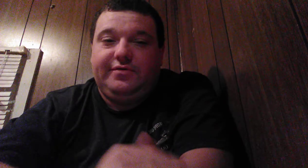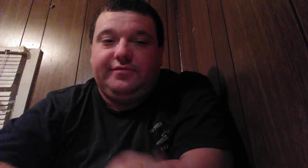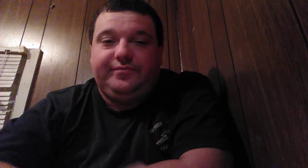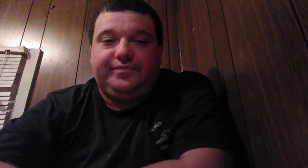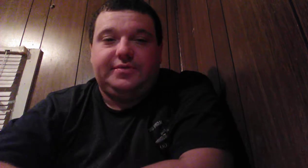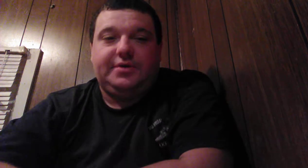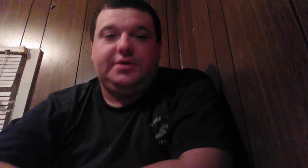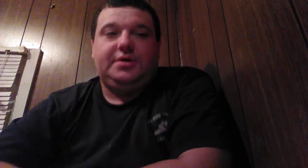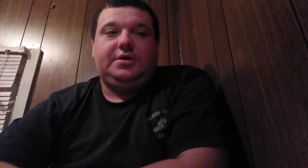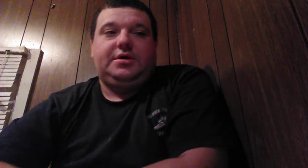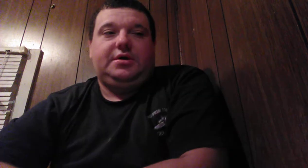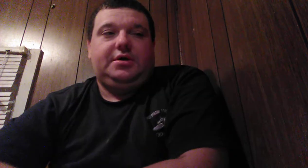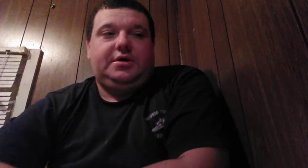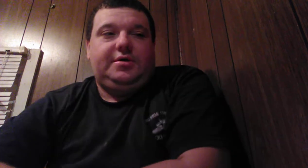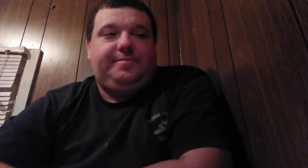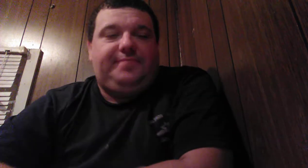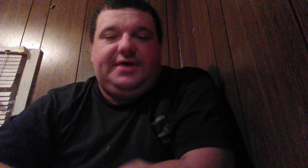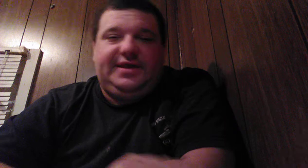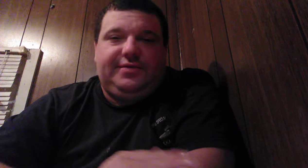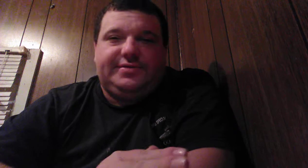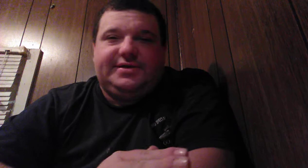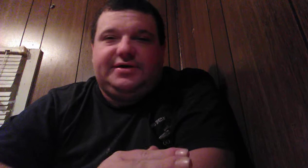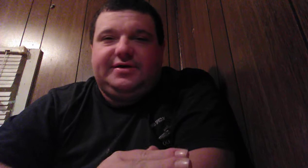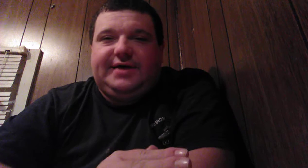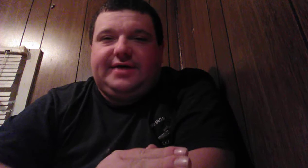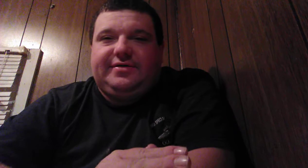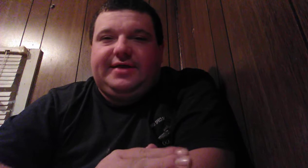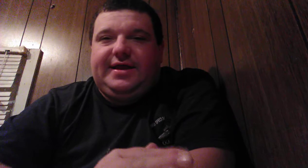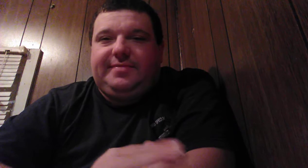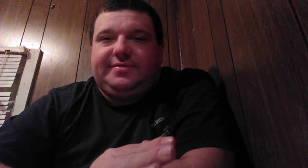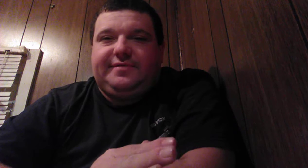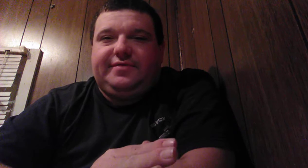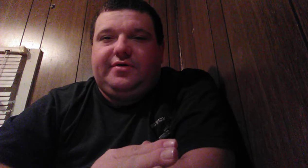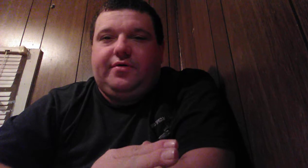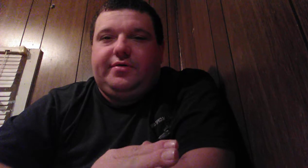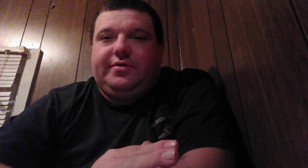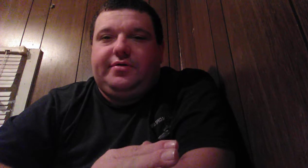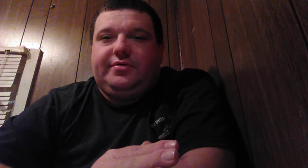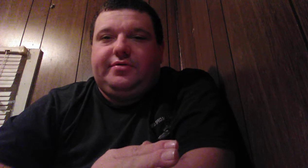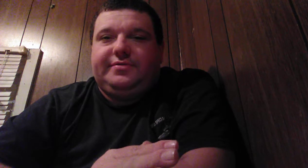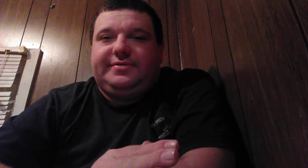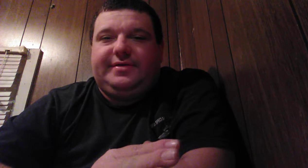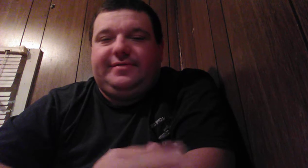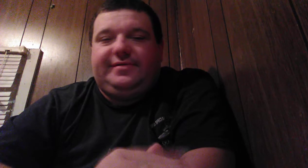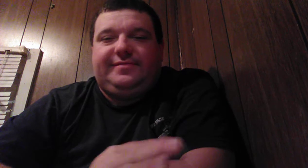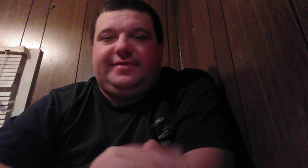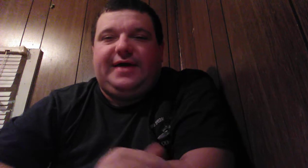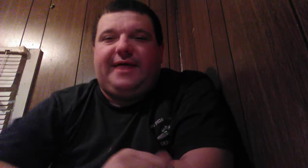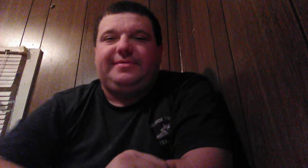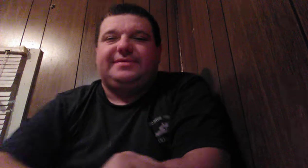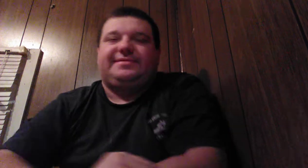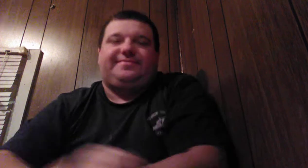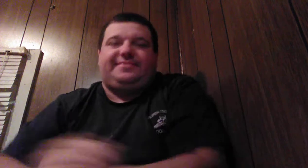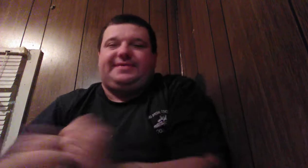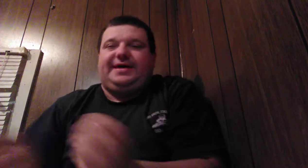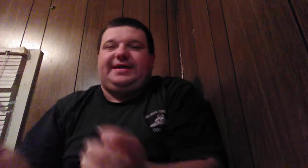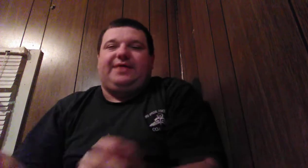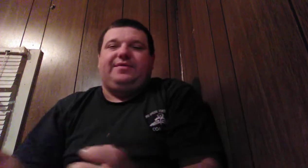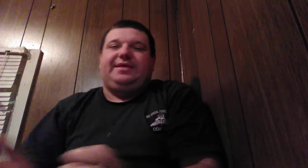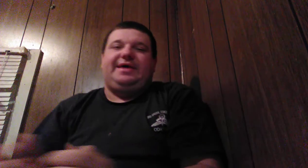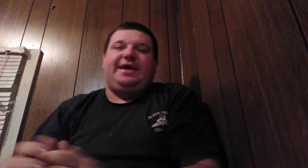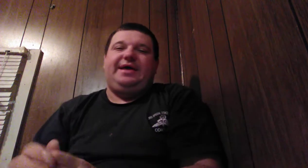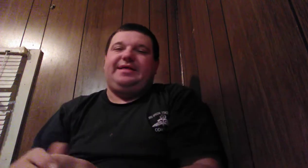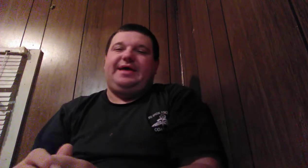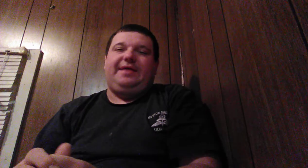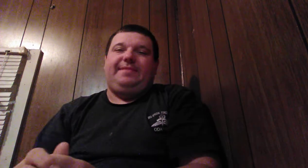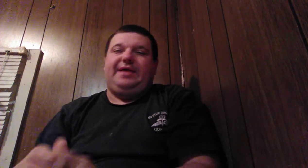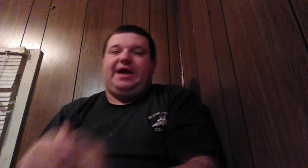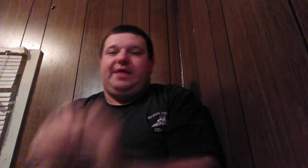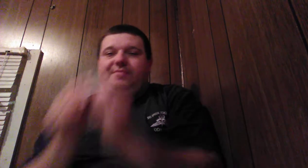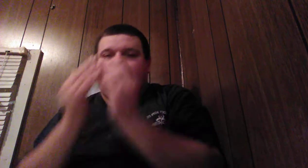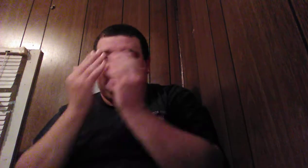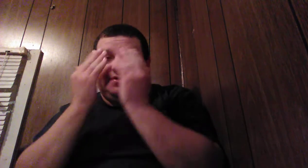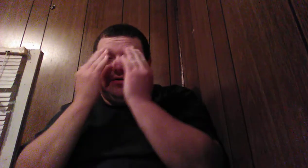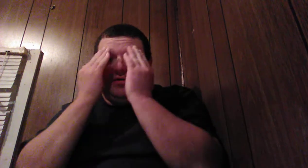do but he was a good actor in that episode of the Golden Girls I'm just saying I really hate how my eyebrows are